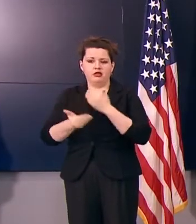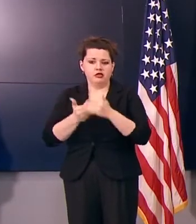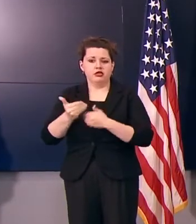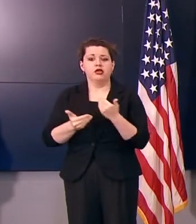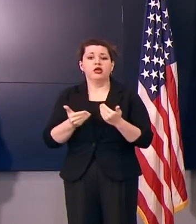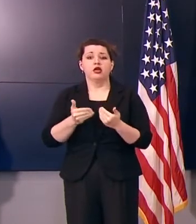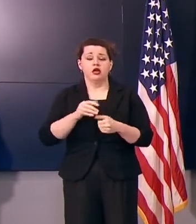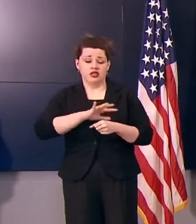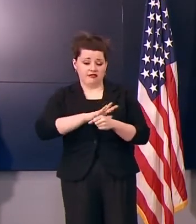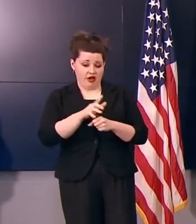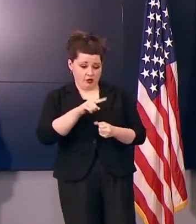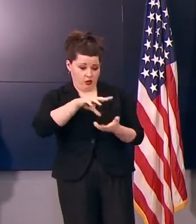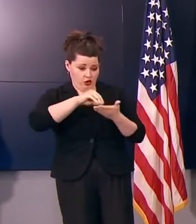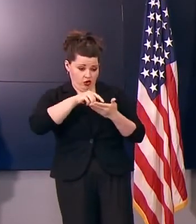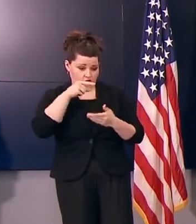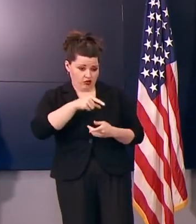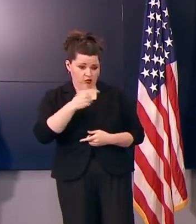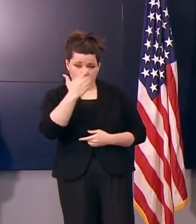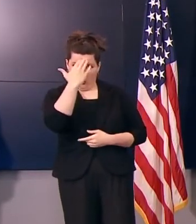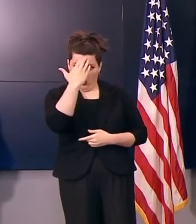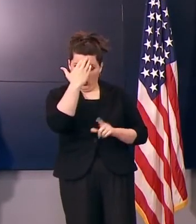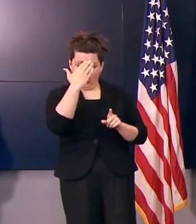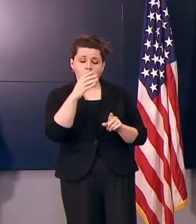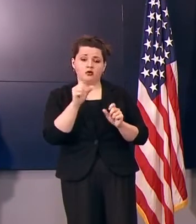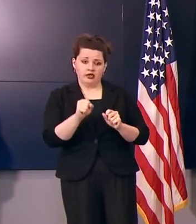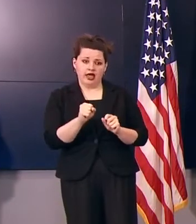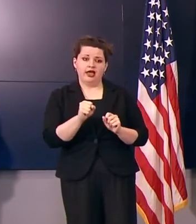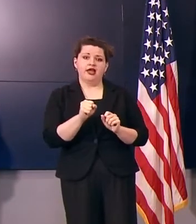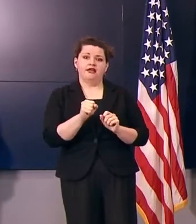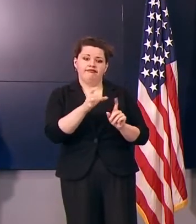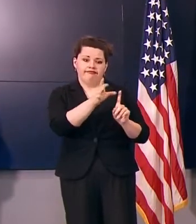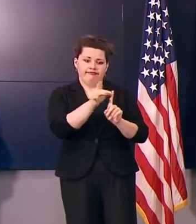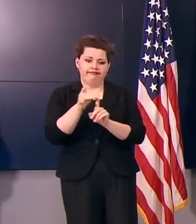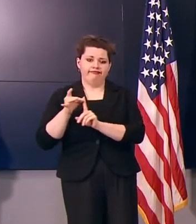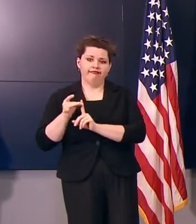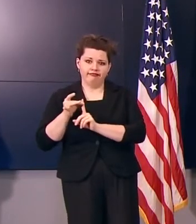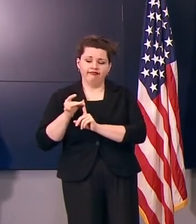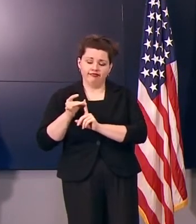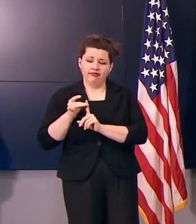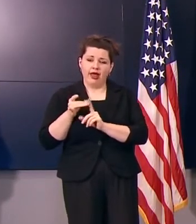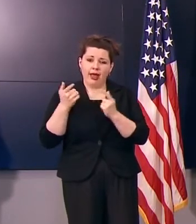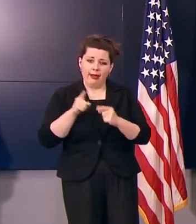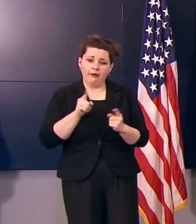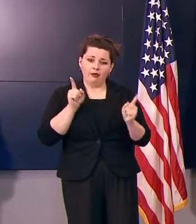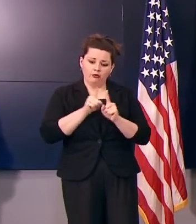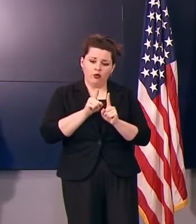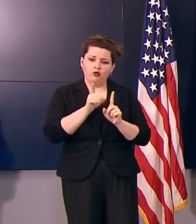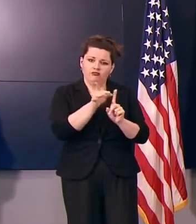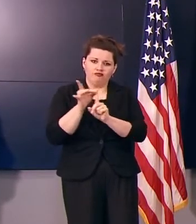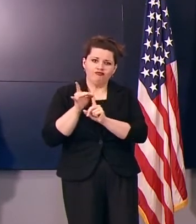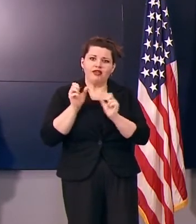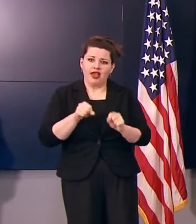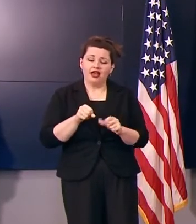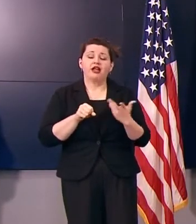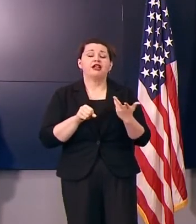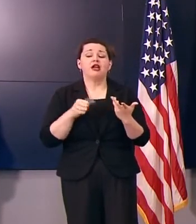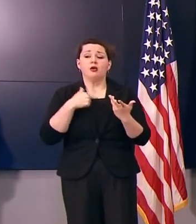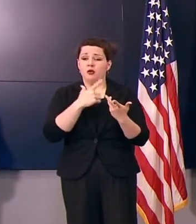we know about the virus, which includes that it can be spread person to person, especially when you're in close contact. We take what we know about the people